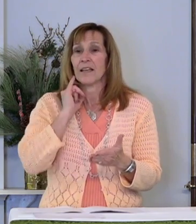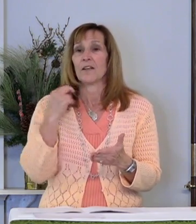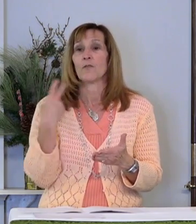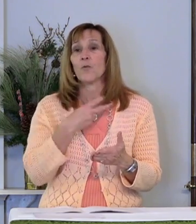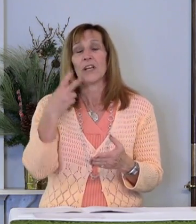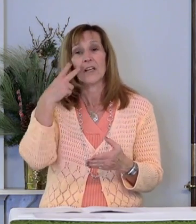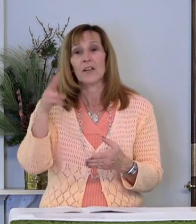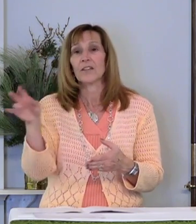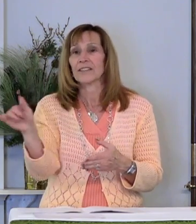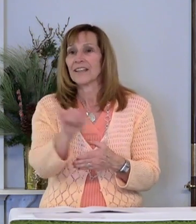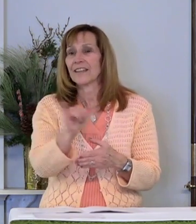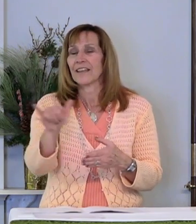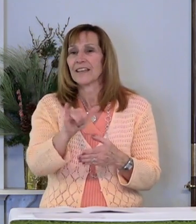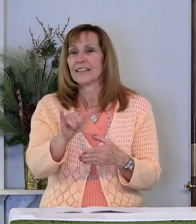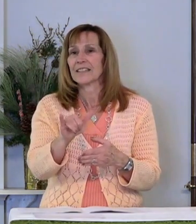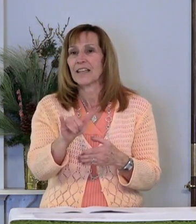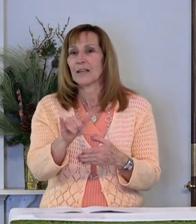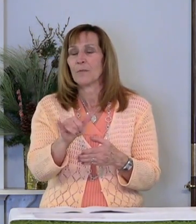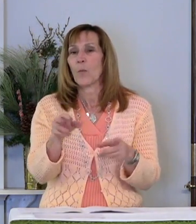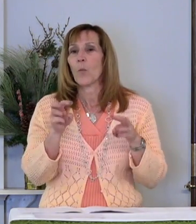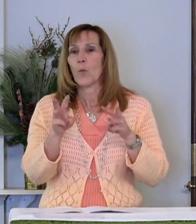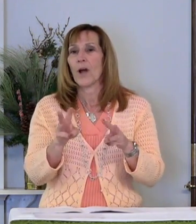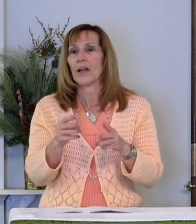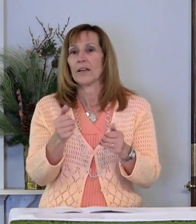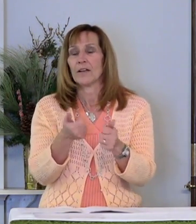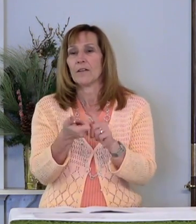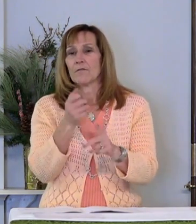we looked at things from a distance too.